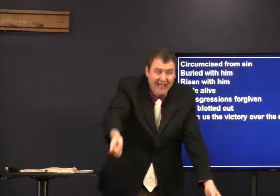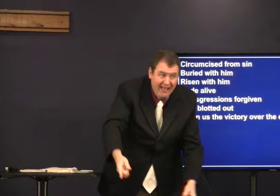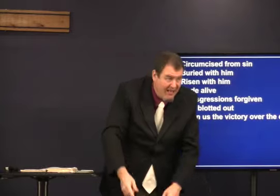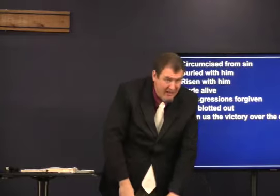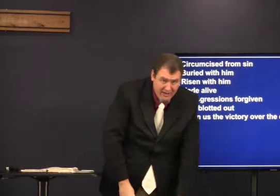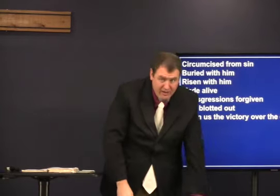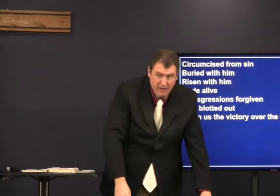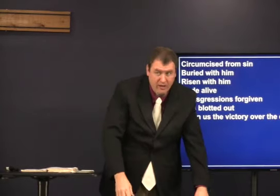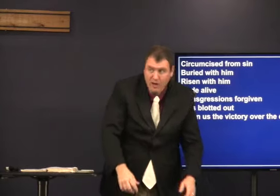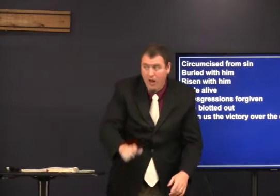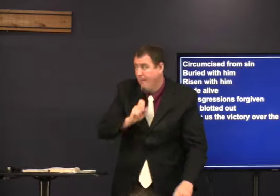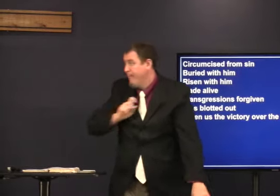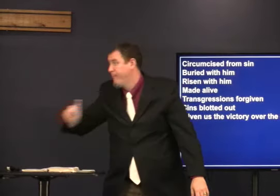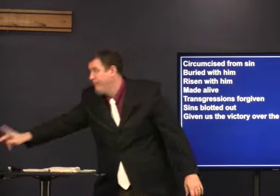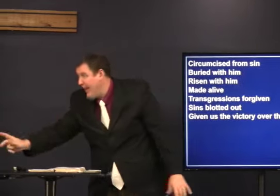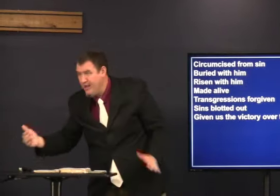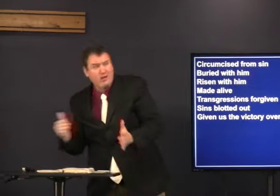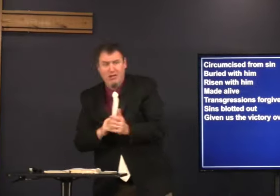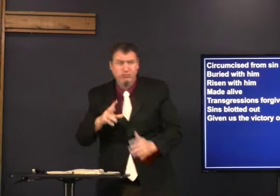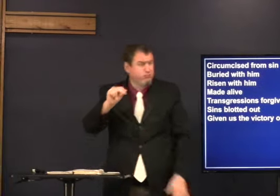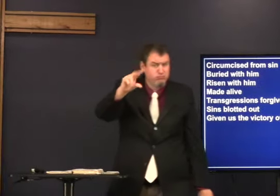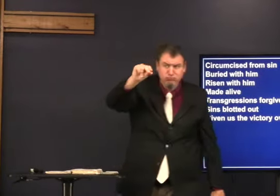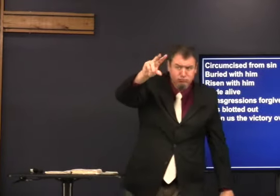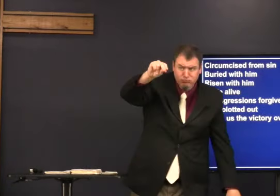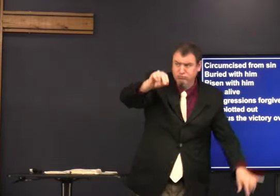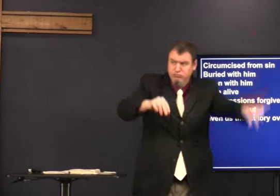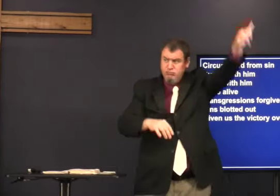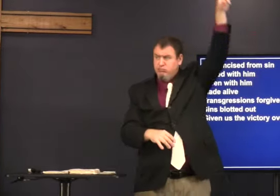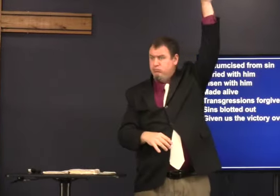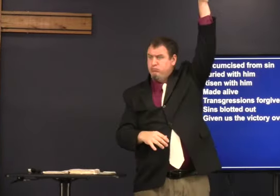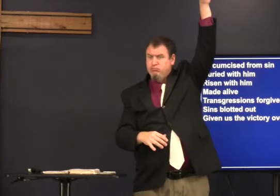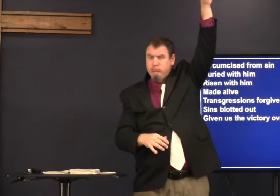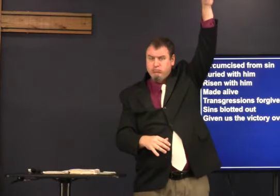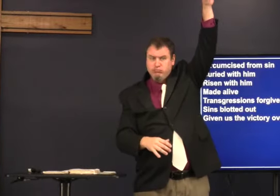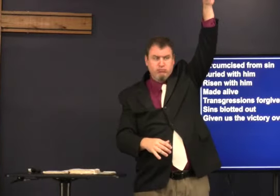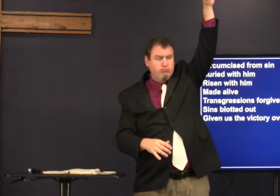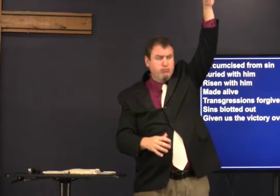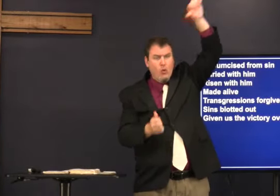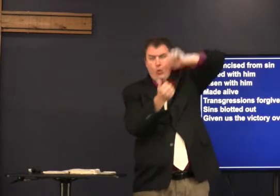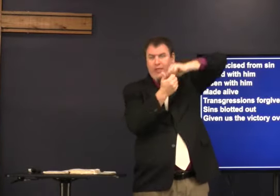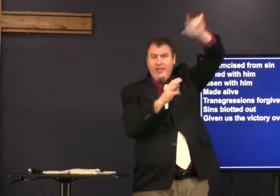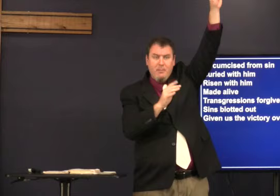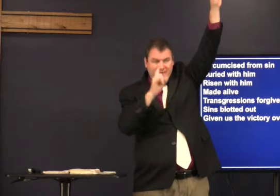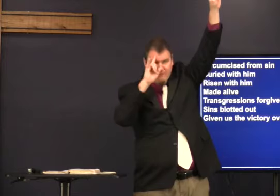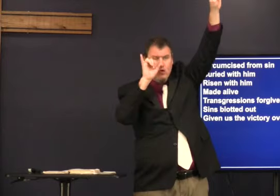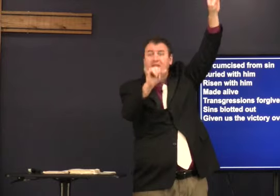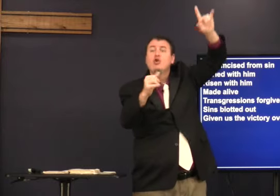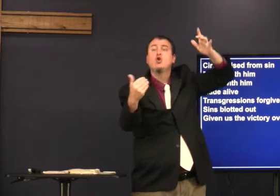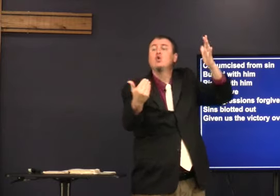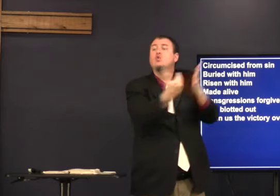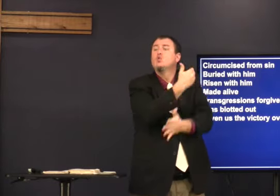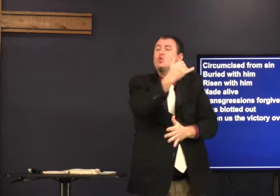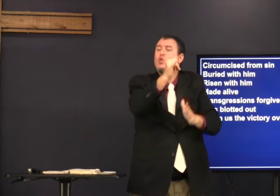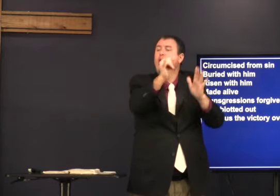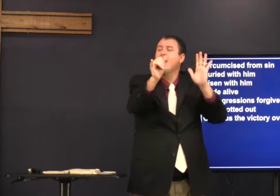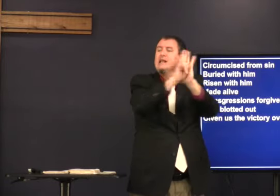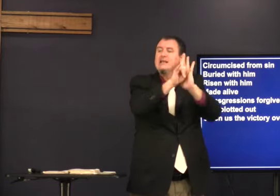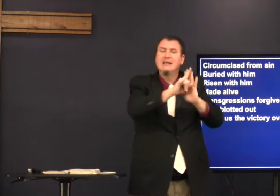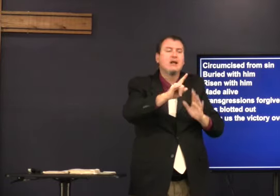We haven't lost any championships since. We've not gone back to the basement. We're still at the top forever.